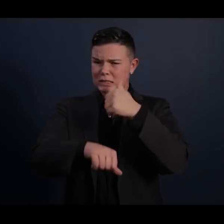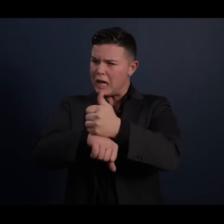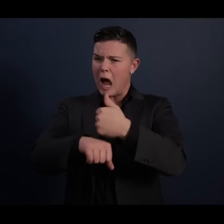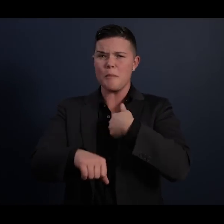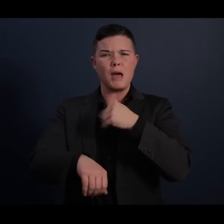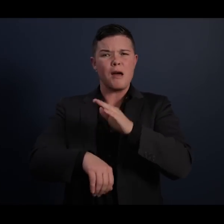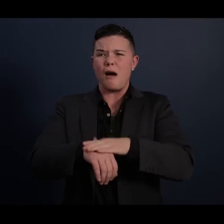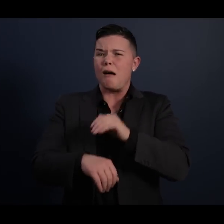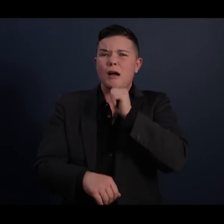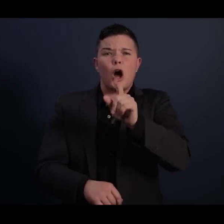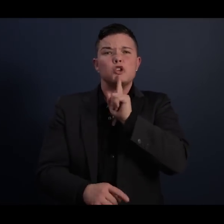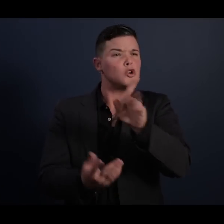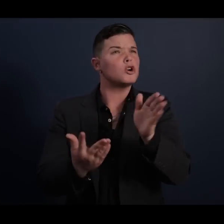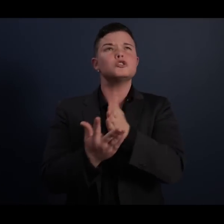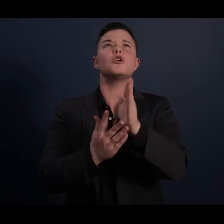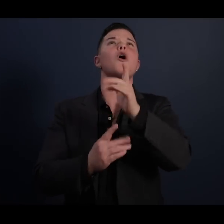journey that finds me here today.